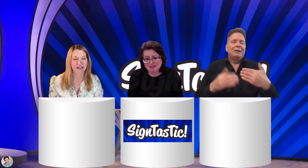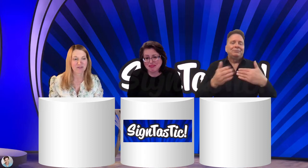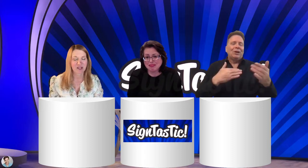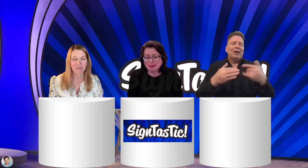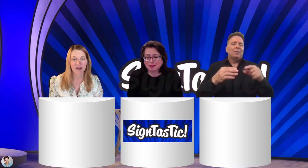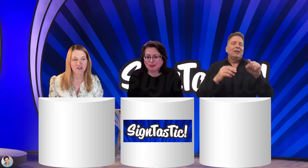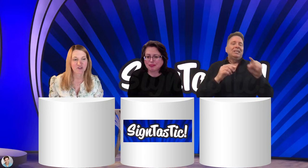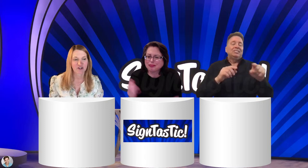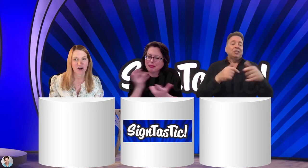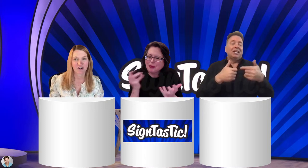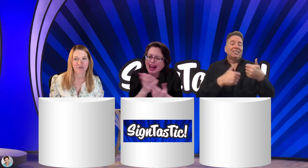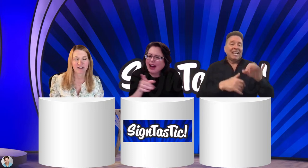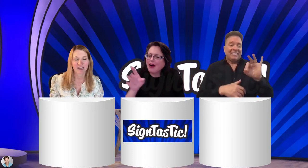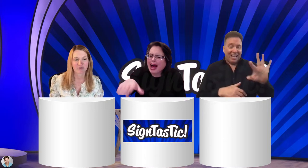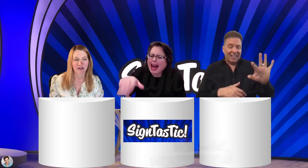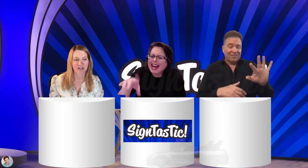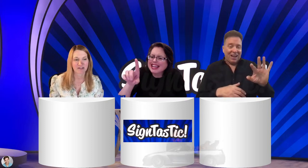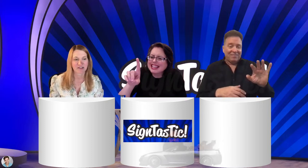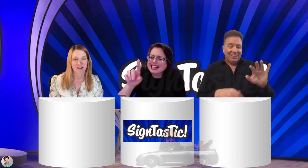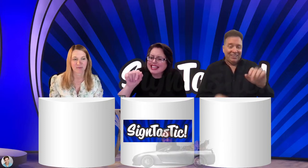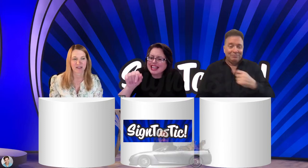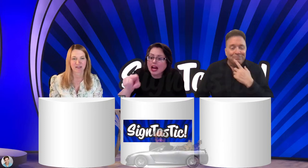David, come by in your car and read out Ryan's comment.